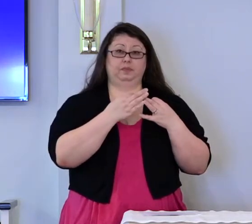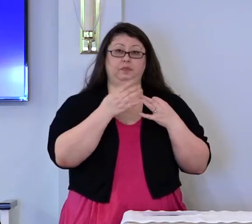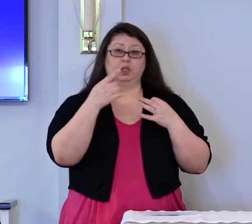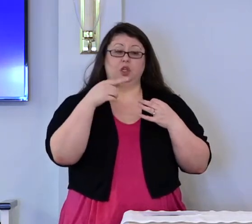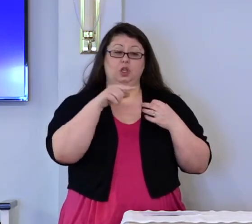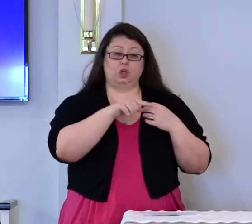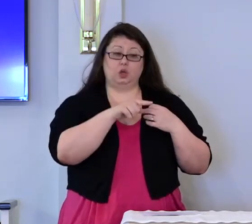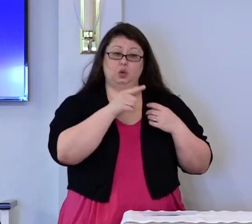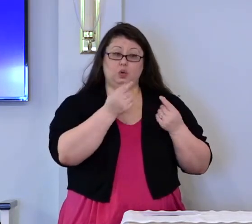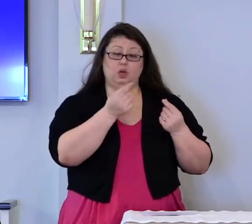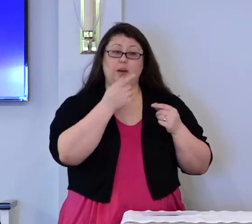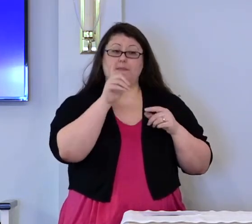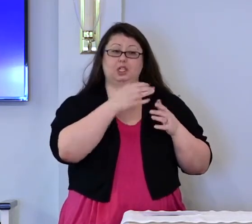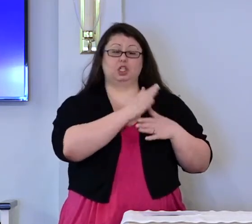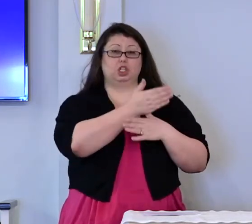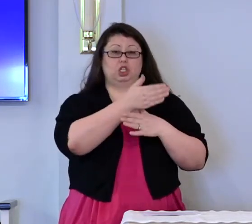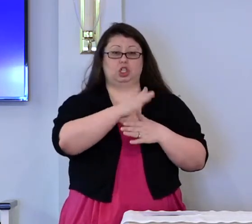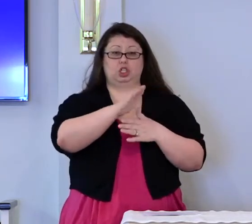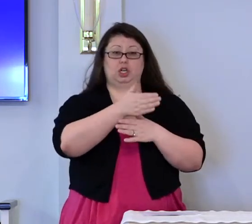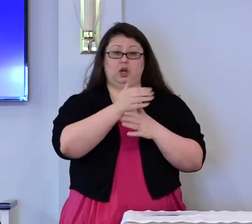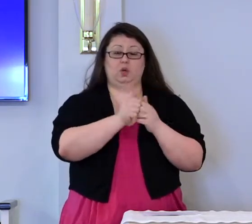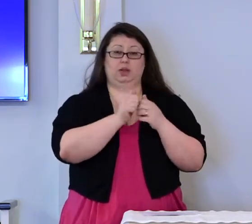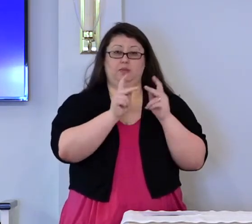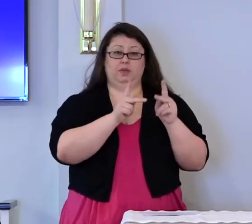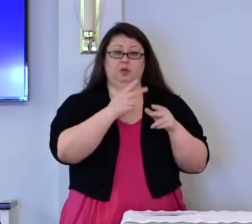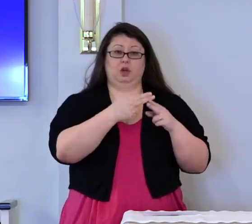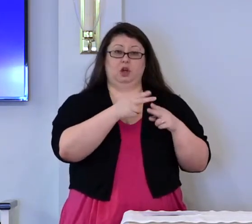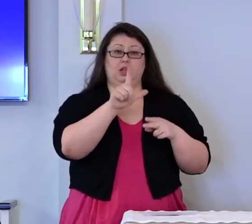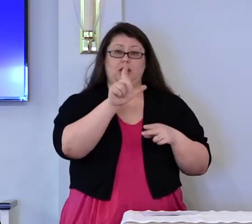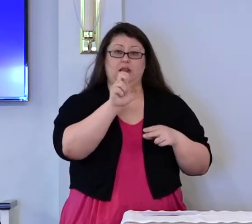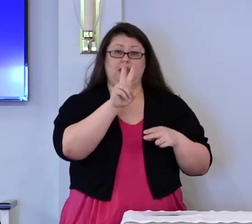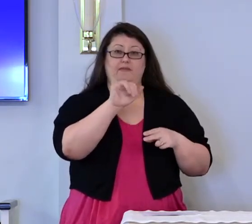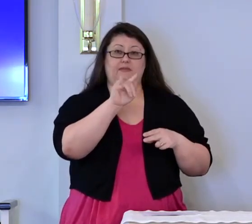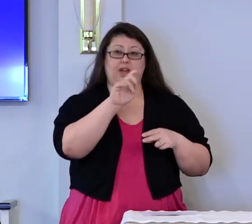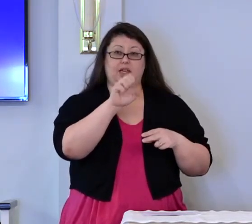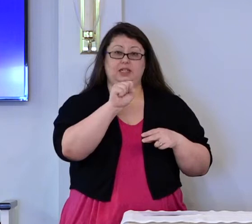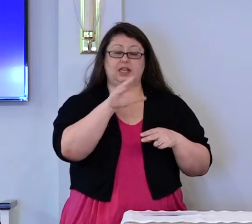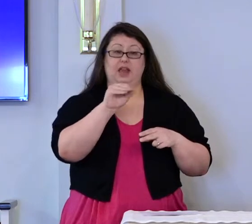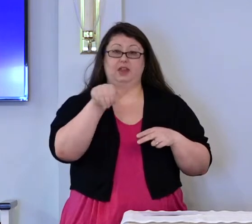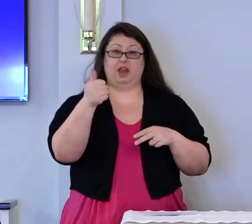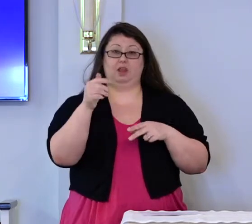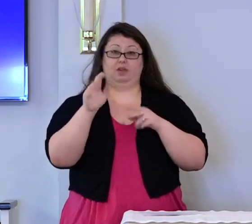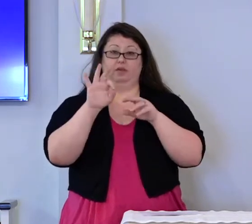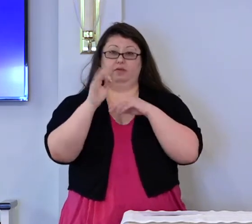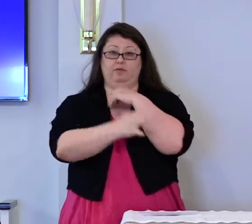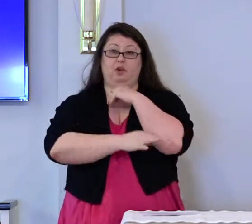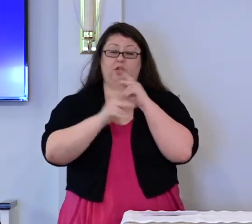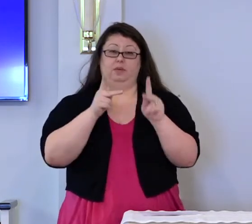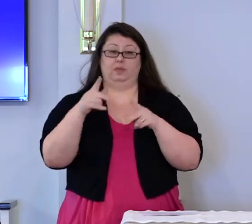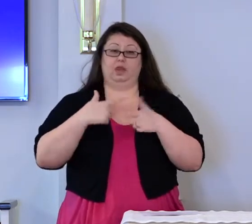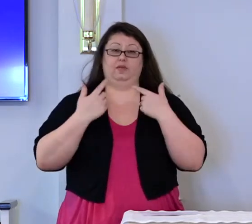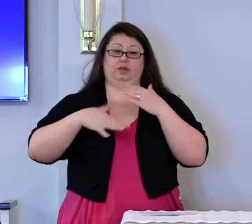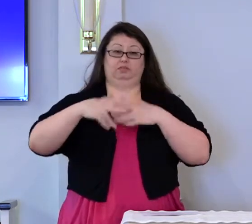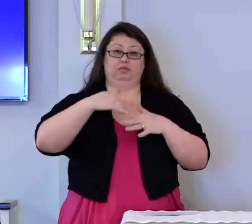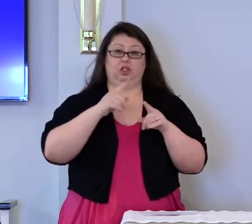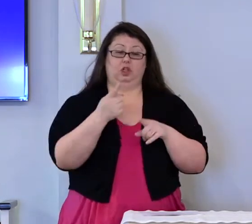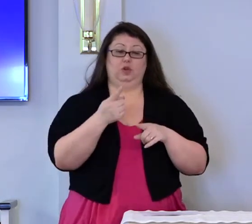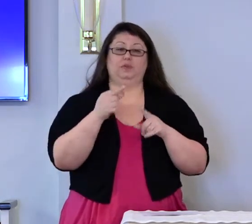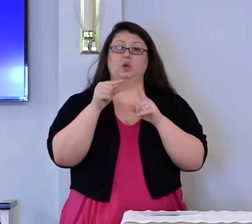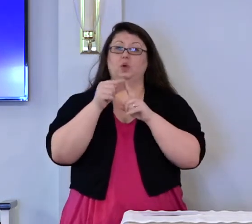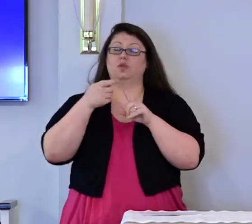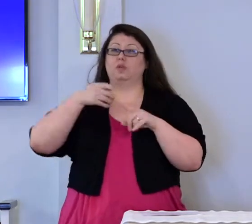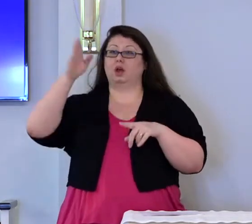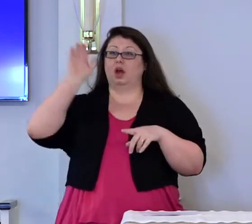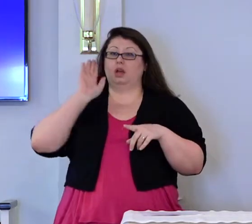You must share those things with the Levites and the foreigners living among you. Word of